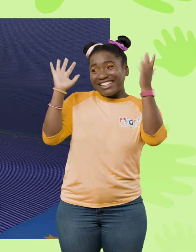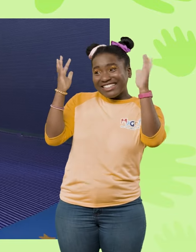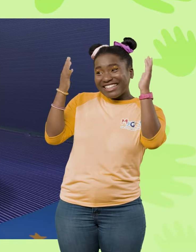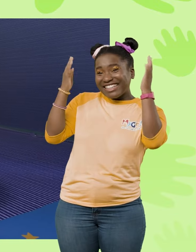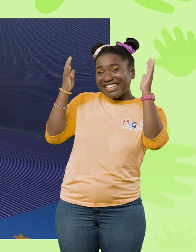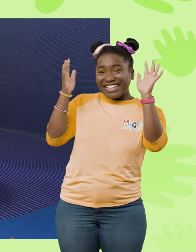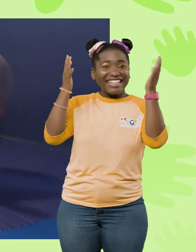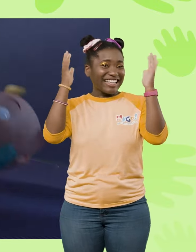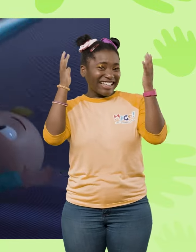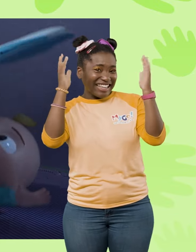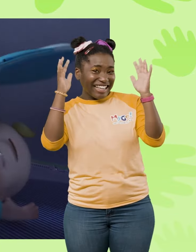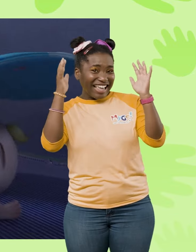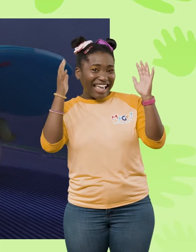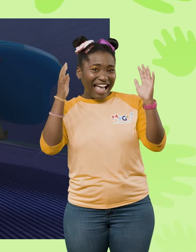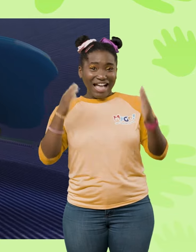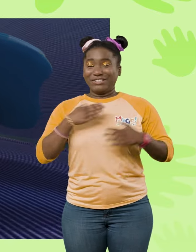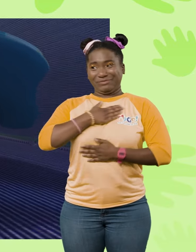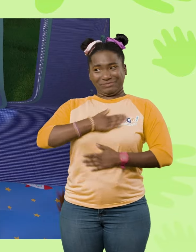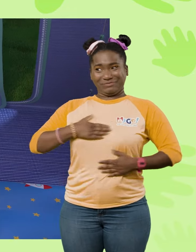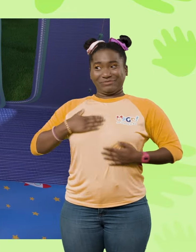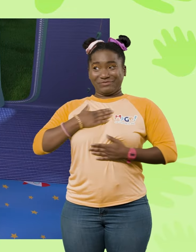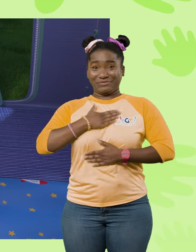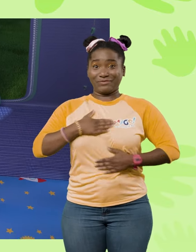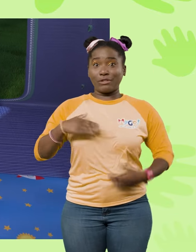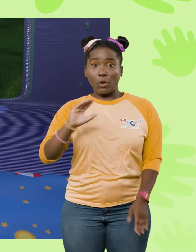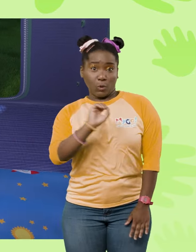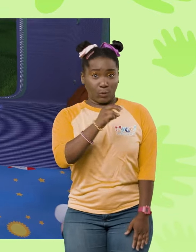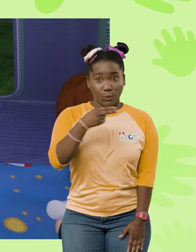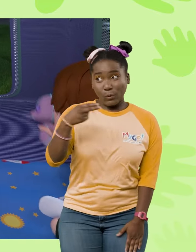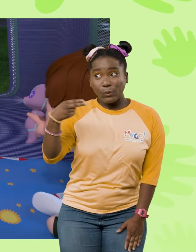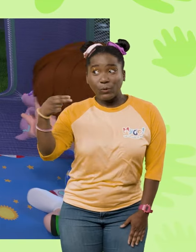Yay, yay, yay, I like it. Ooh!